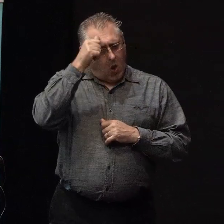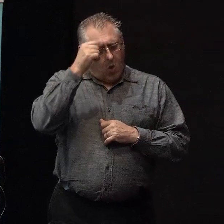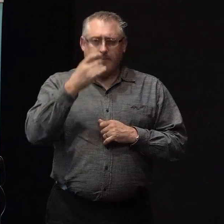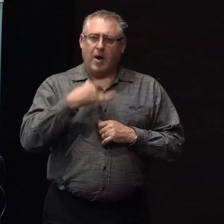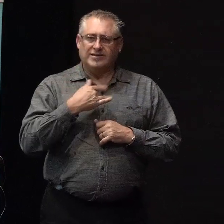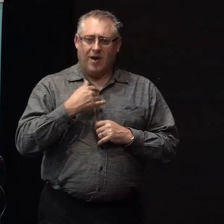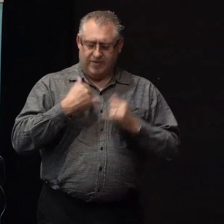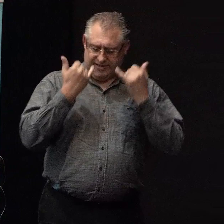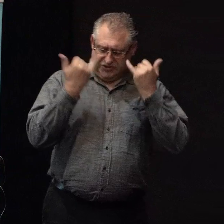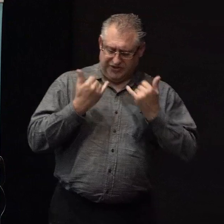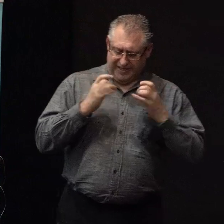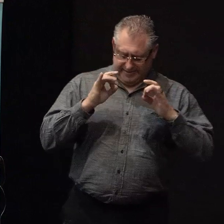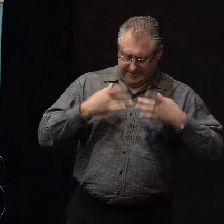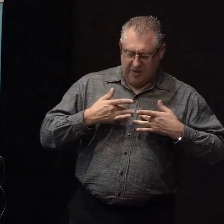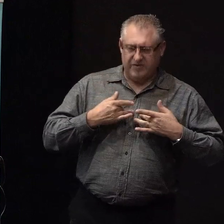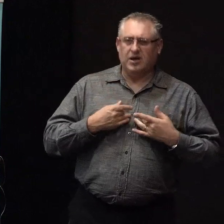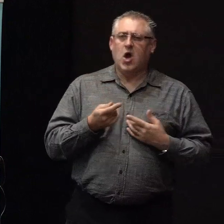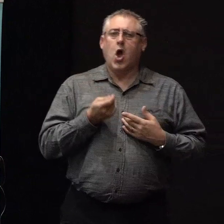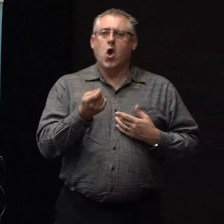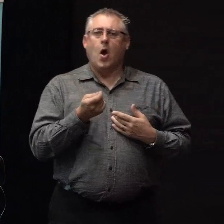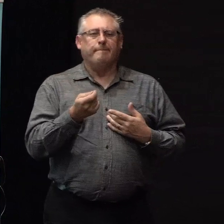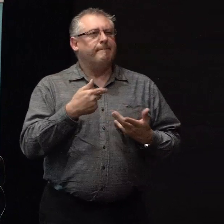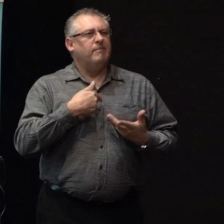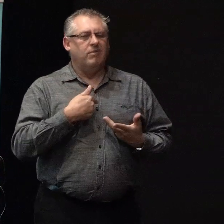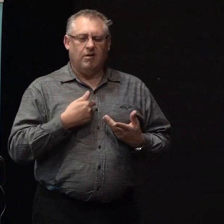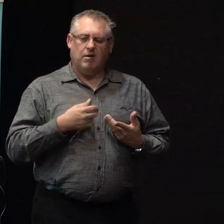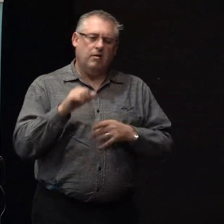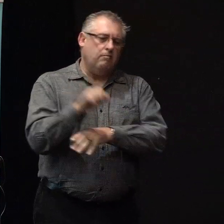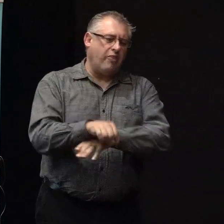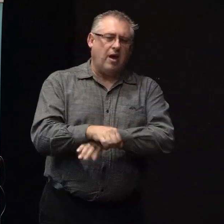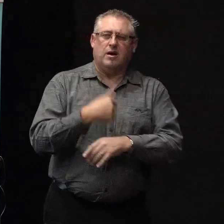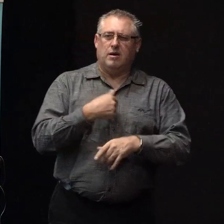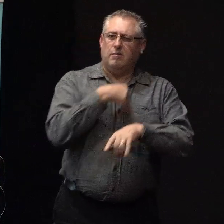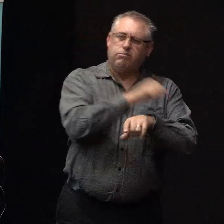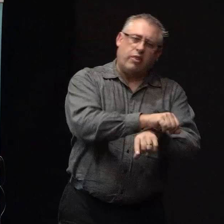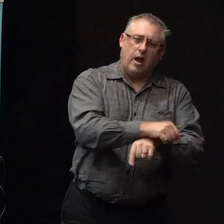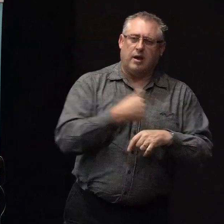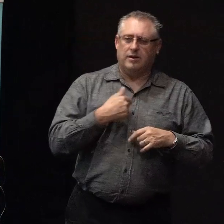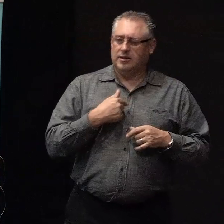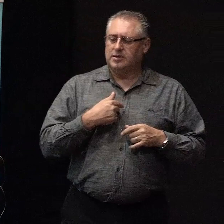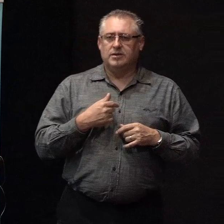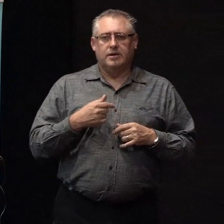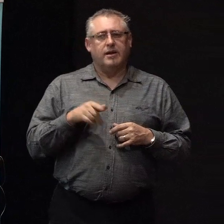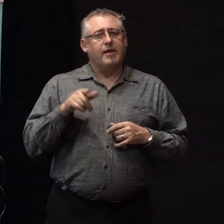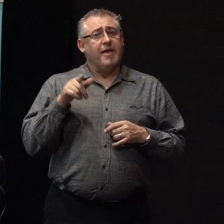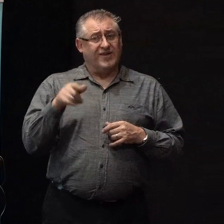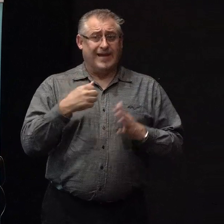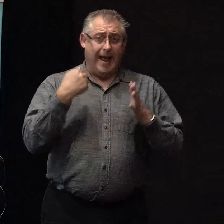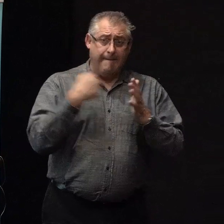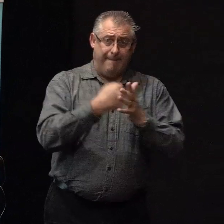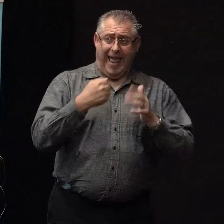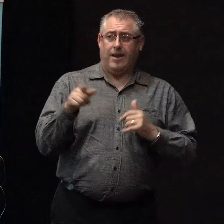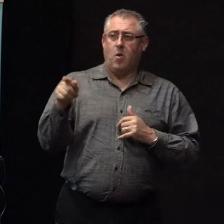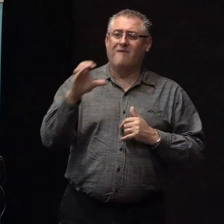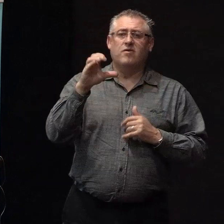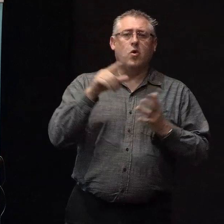we tend to judge ourselves in terms of our coping ability because we just don't have the energy that we should. You know, this is very much the impact of cortisol. This